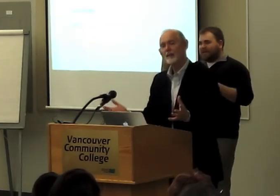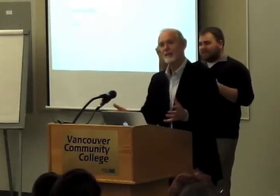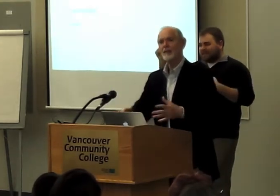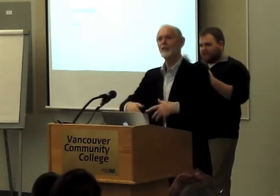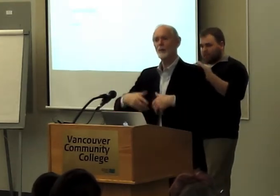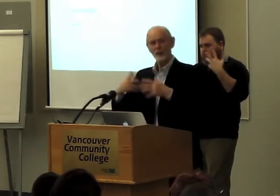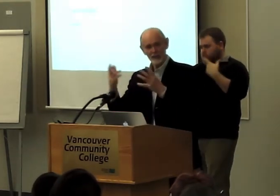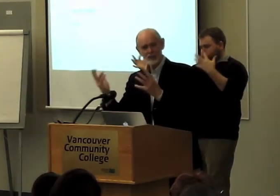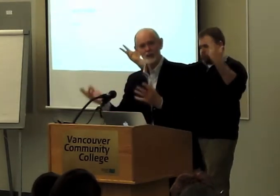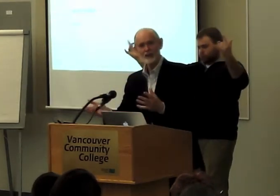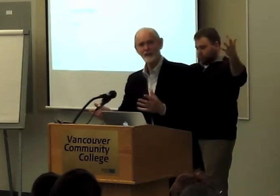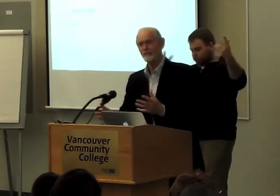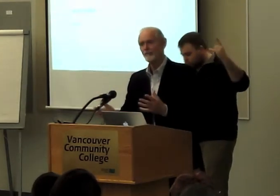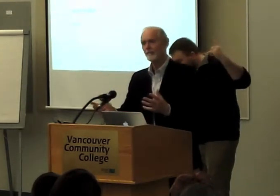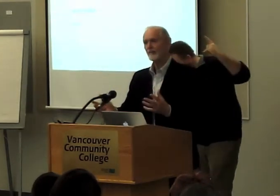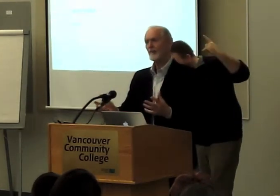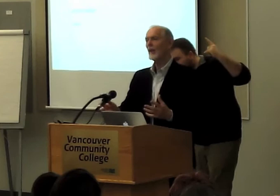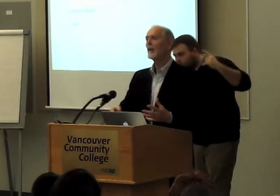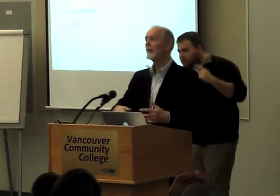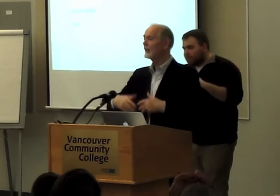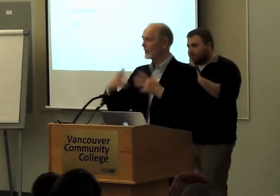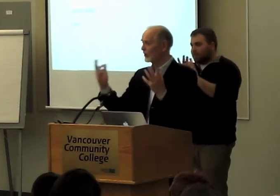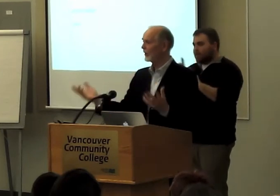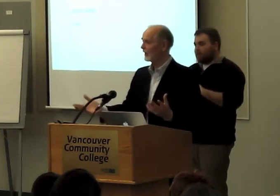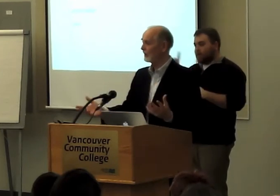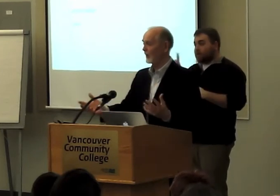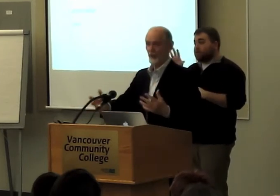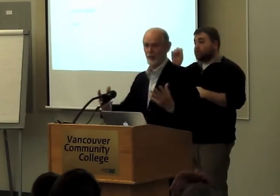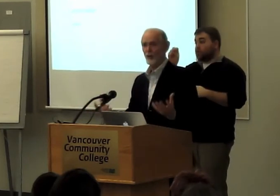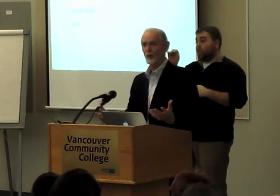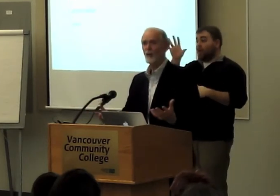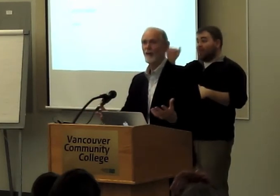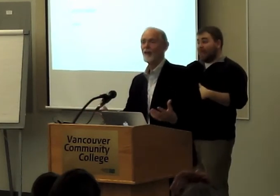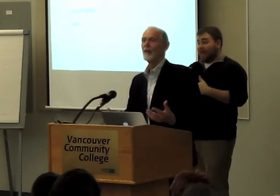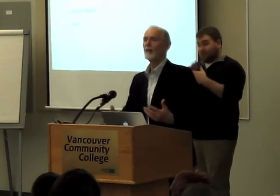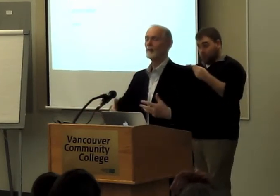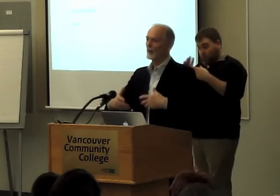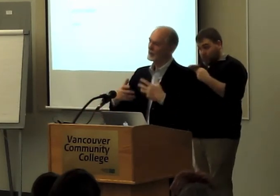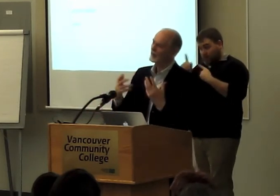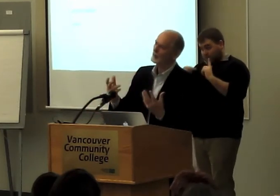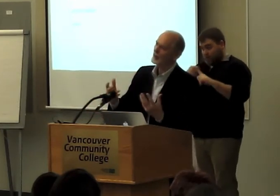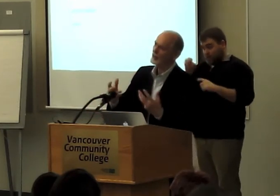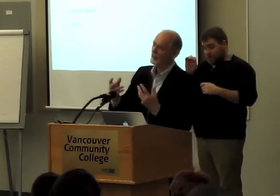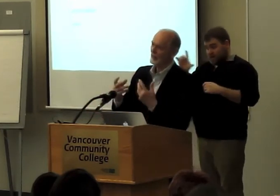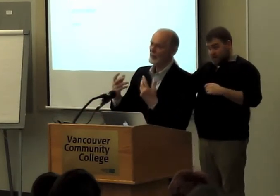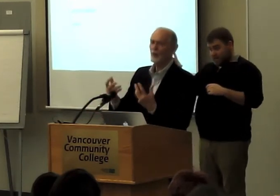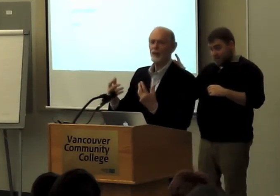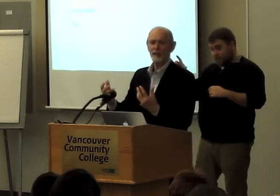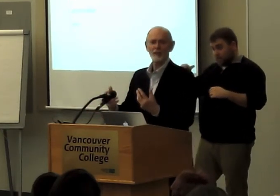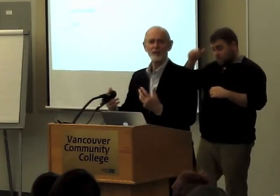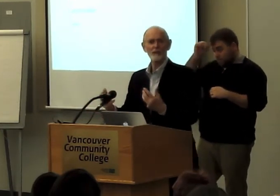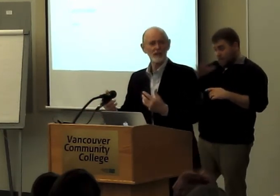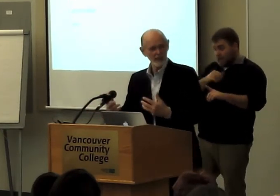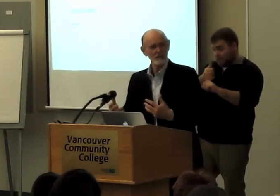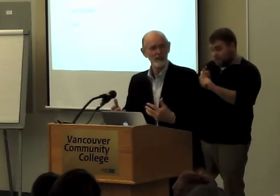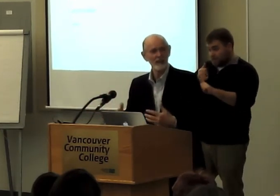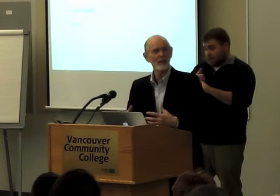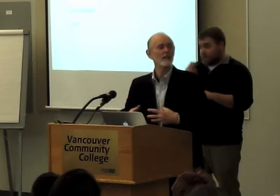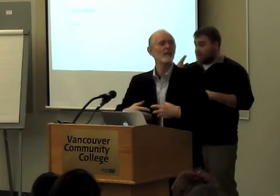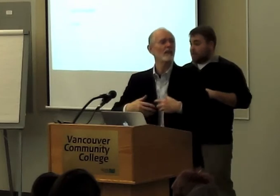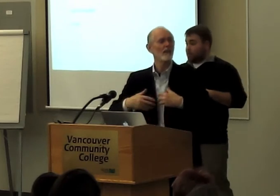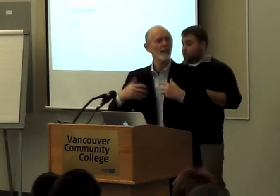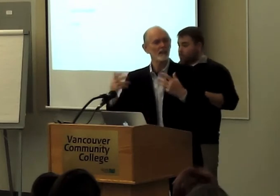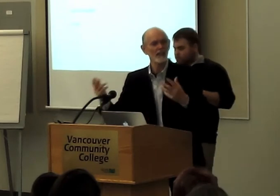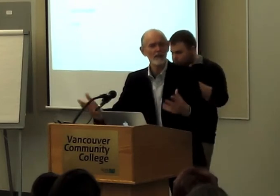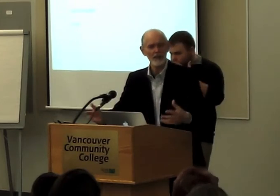Anyway, so we've got a story. And in the story about the hero, it's not so much a story in the once upon a time